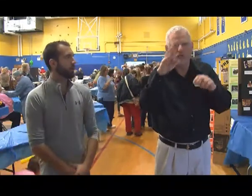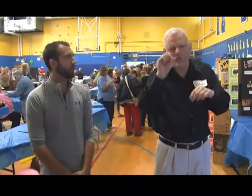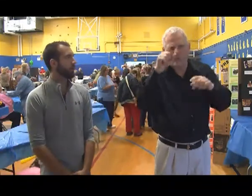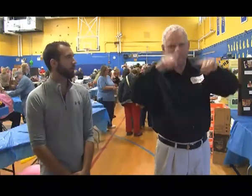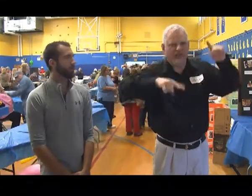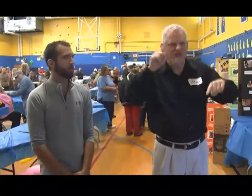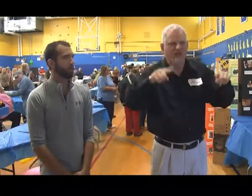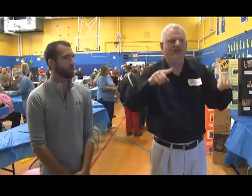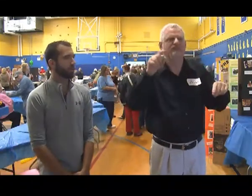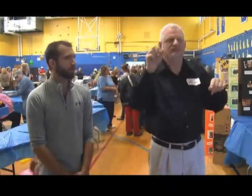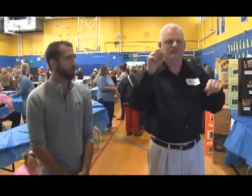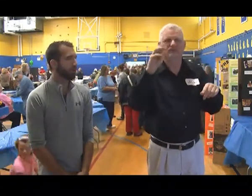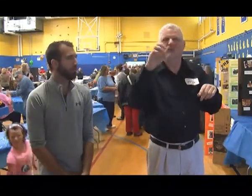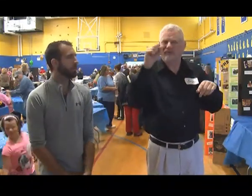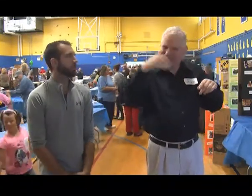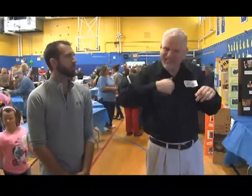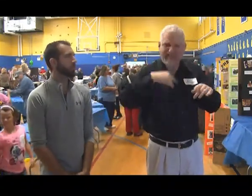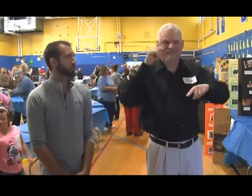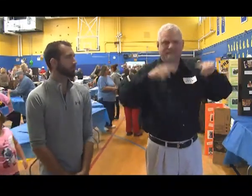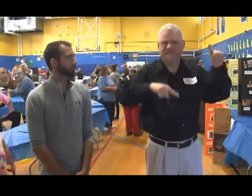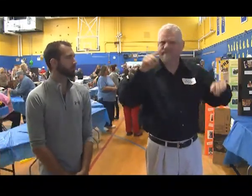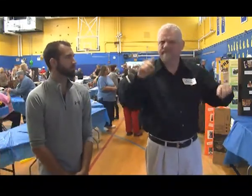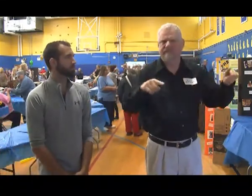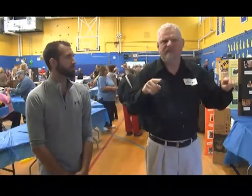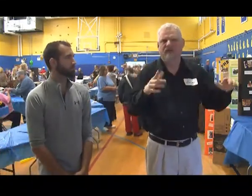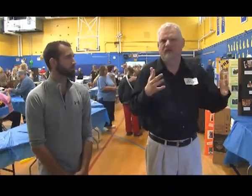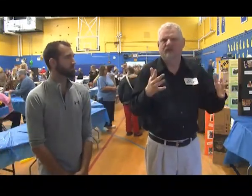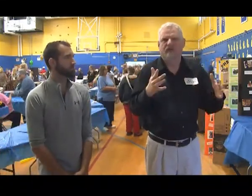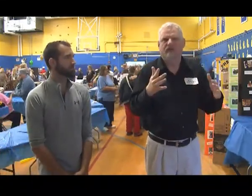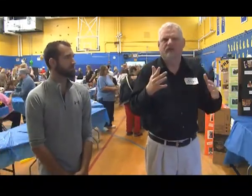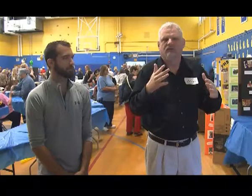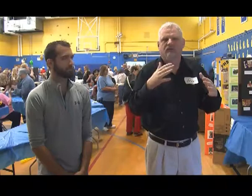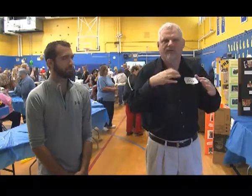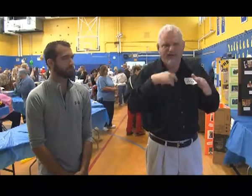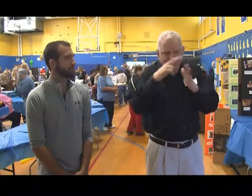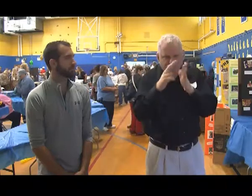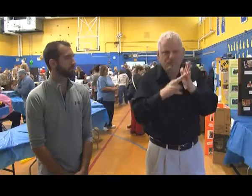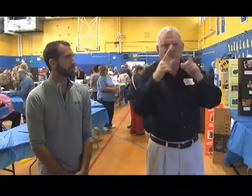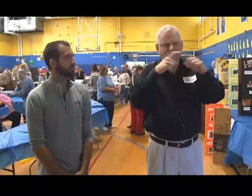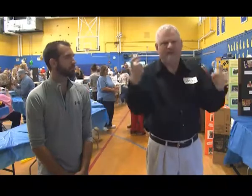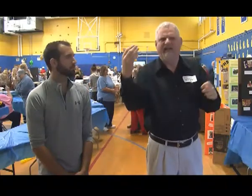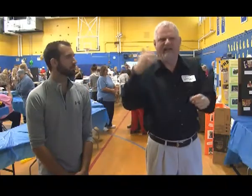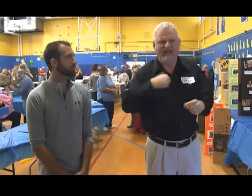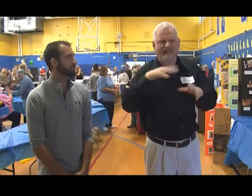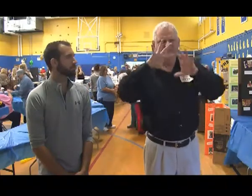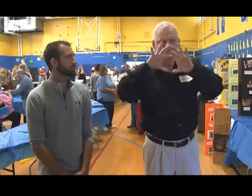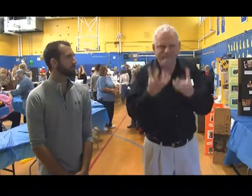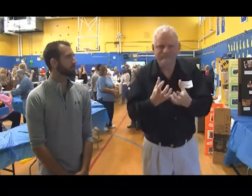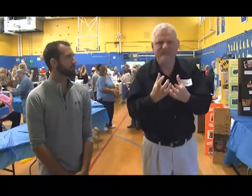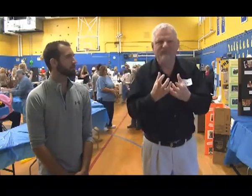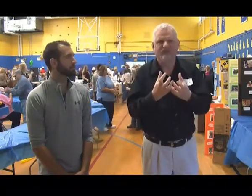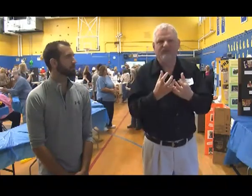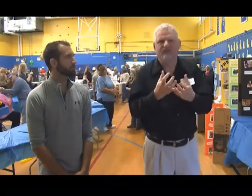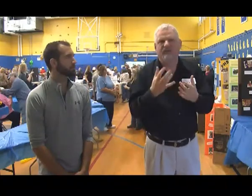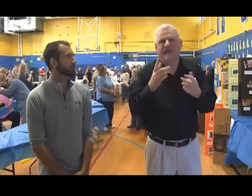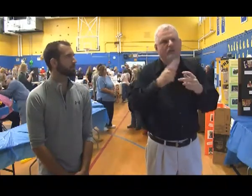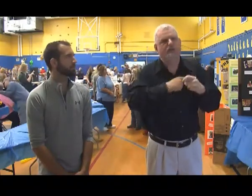and with ease. As opposed to when we are in the hearing mainstream and struggling to have clear